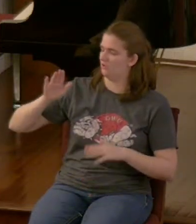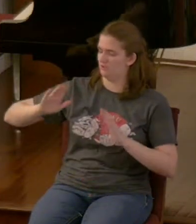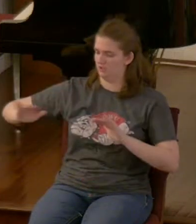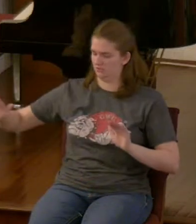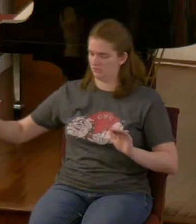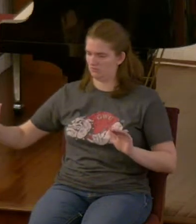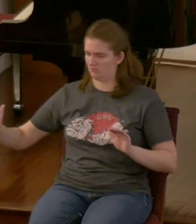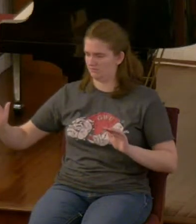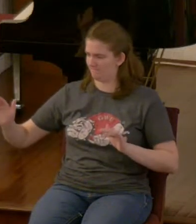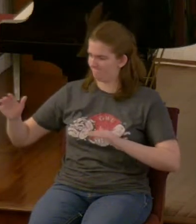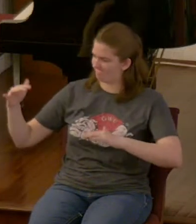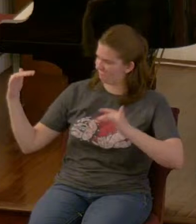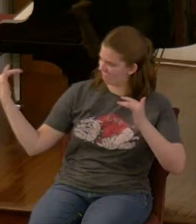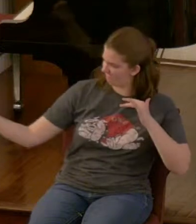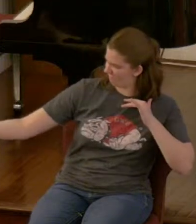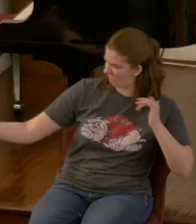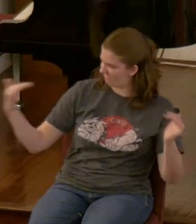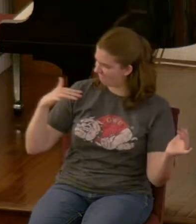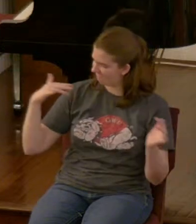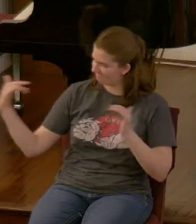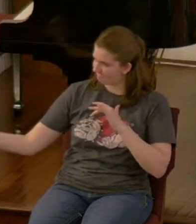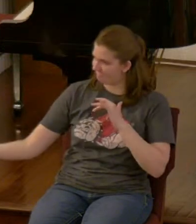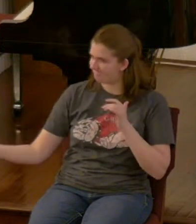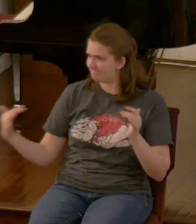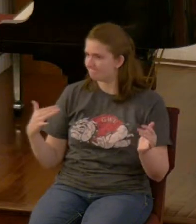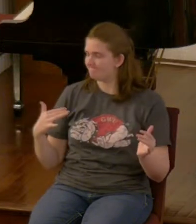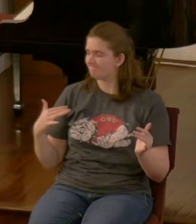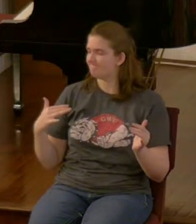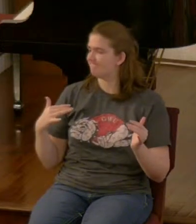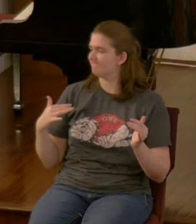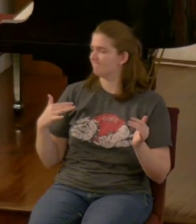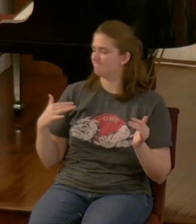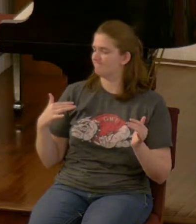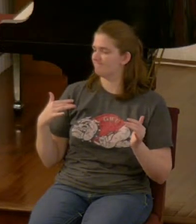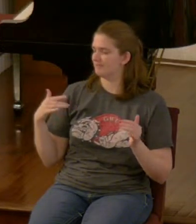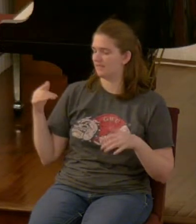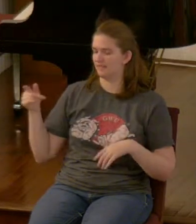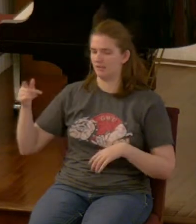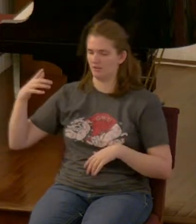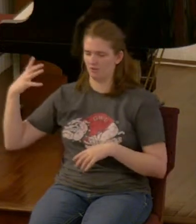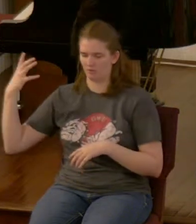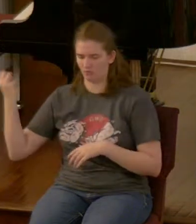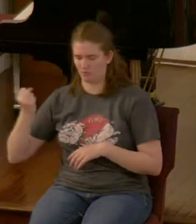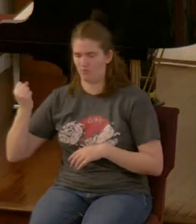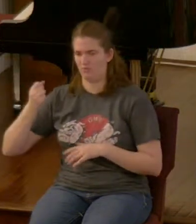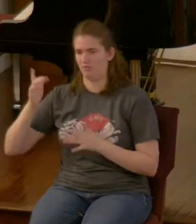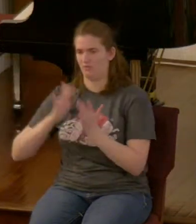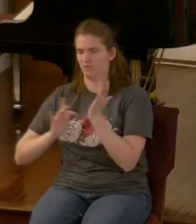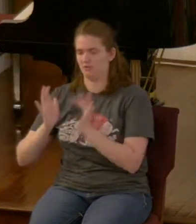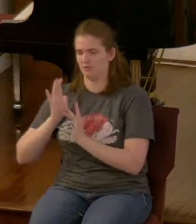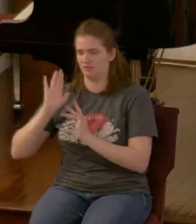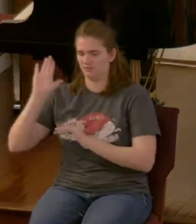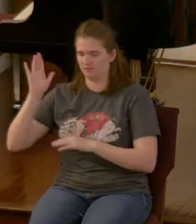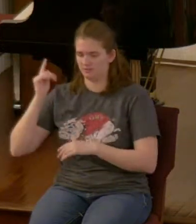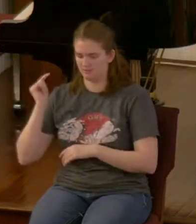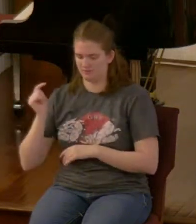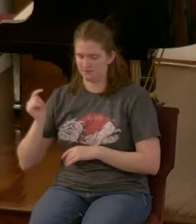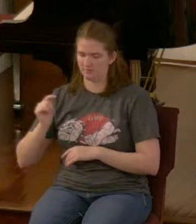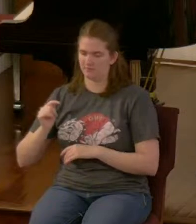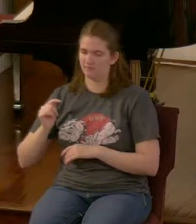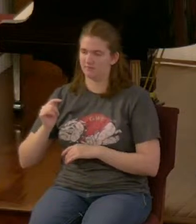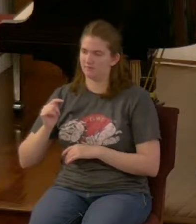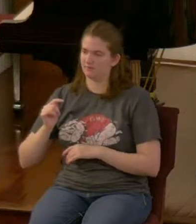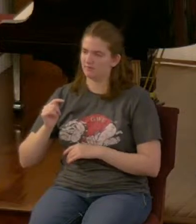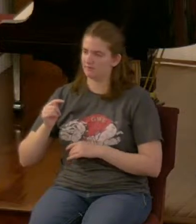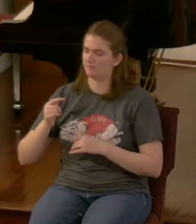kept the commandments of God and hold to the testimony of Jesus and then in 13 7 it says it was